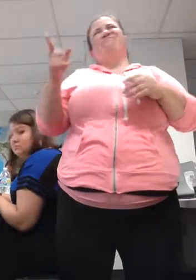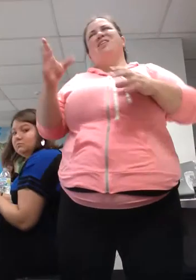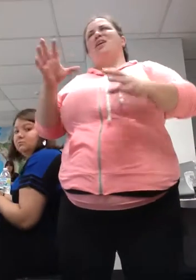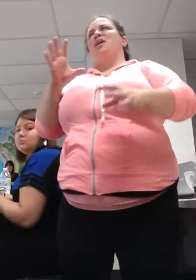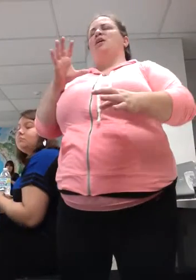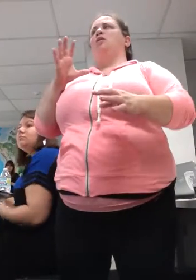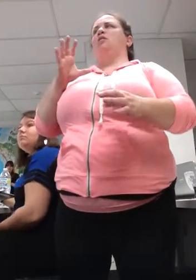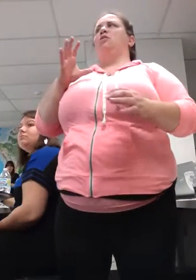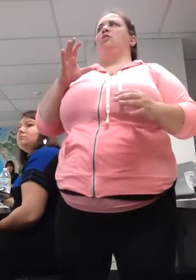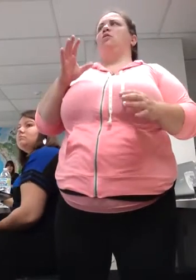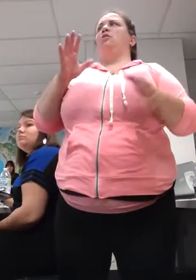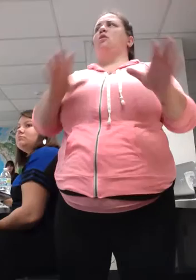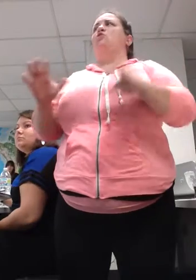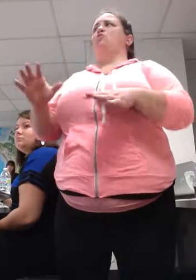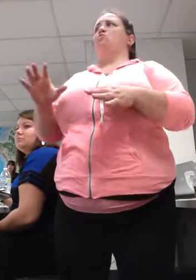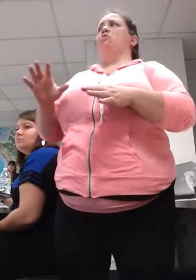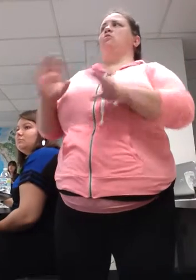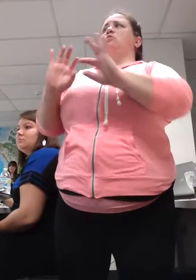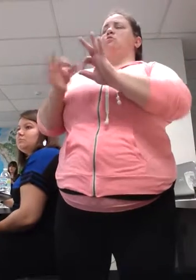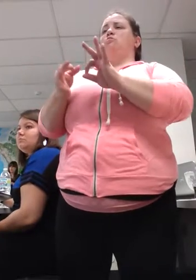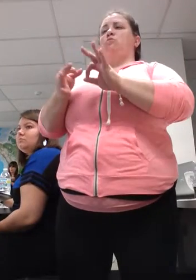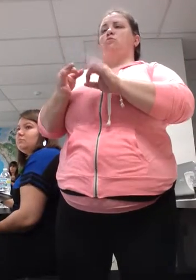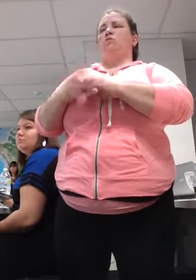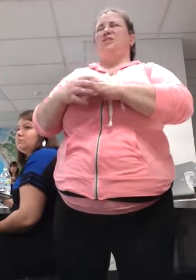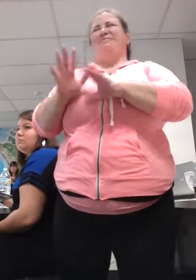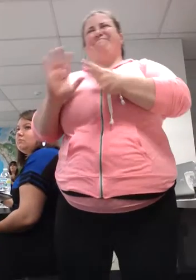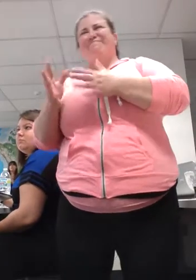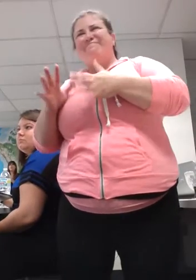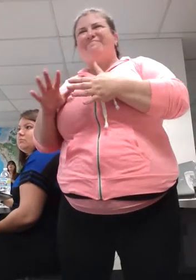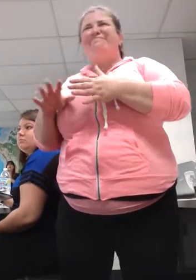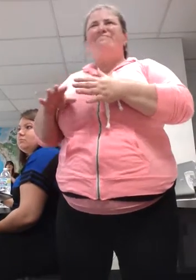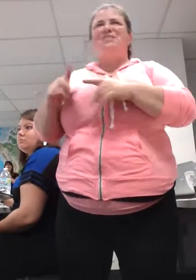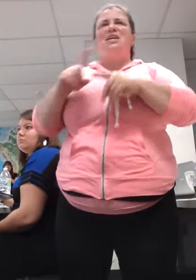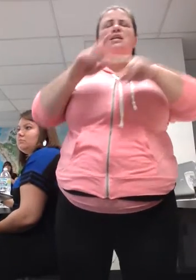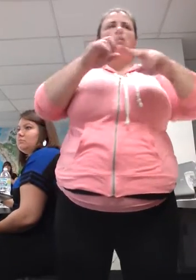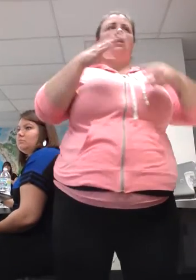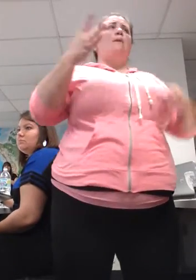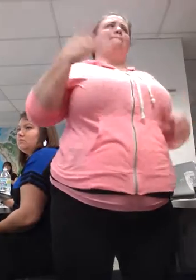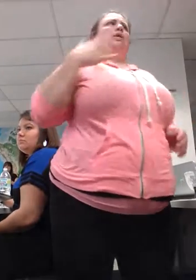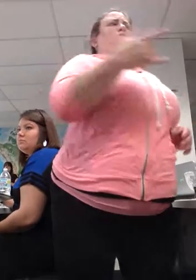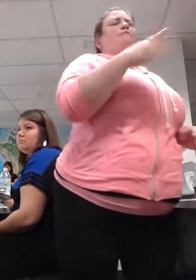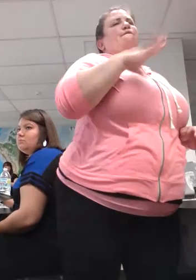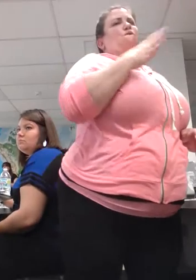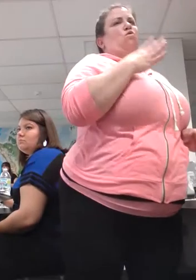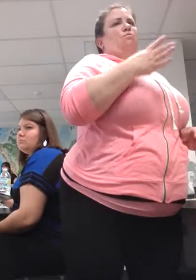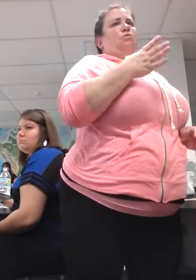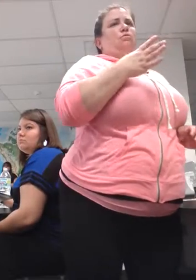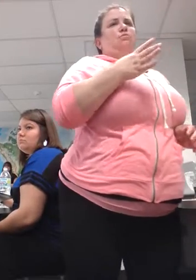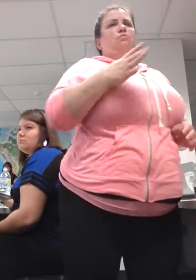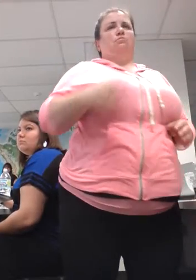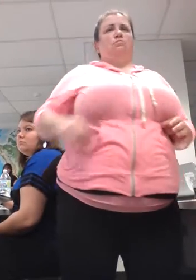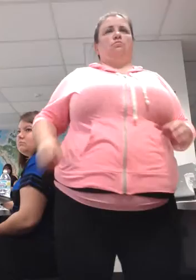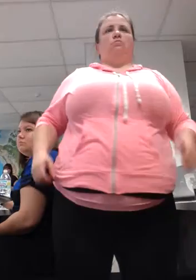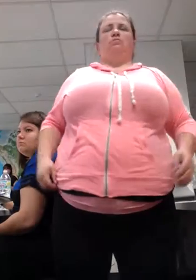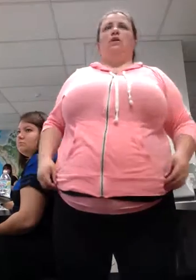Again, when you're working. When you're conversing with deaf people, casual, intimate, you can have a sloppy, no, K-N-O-W,